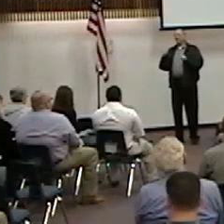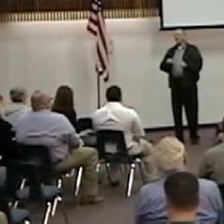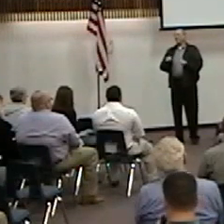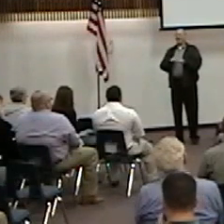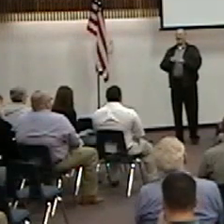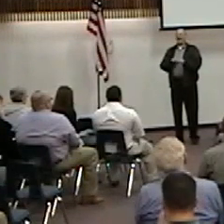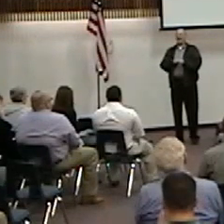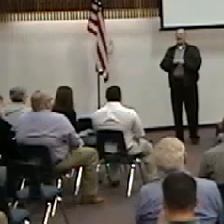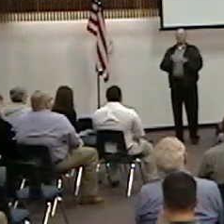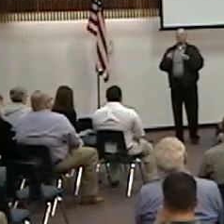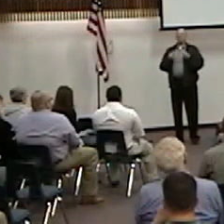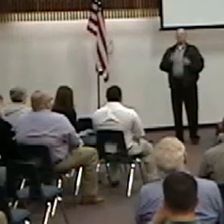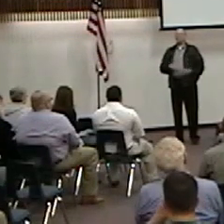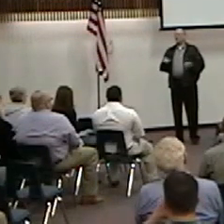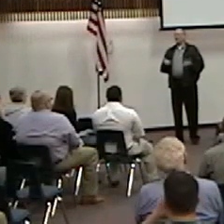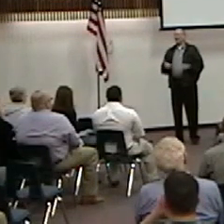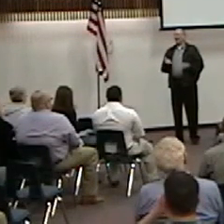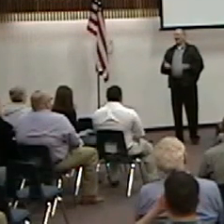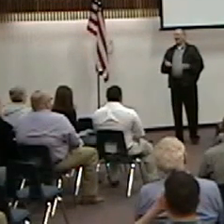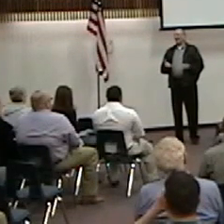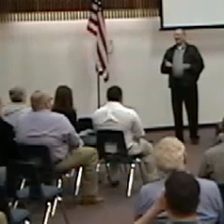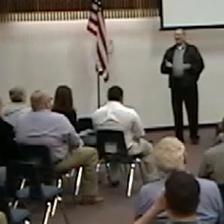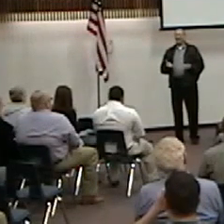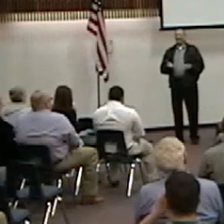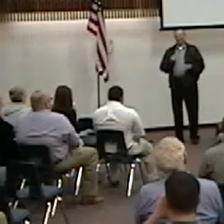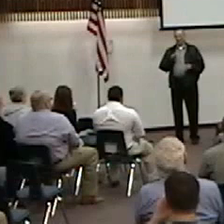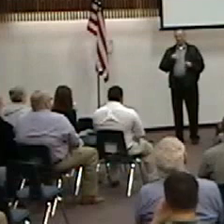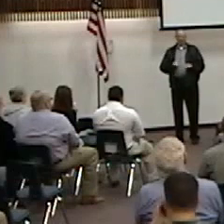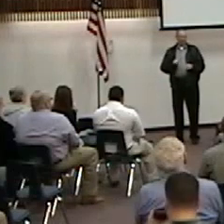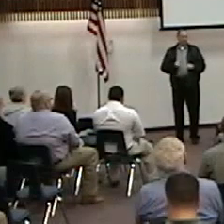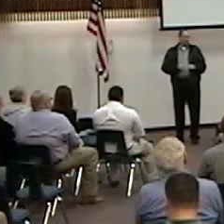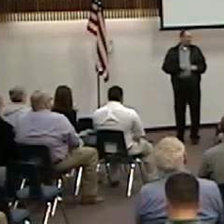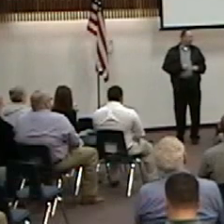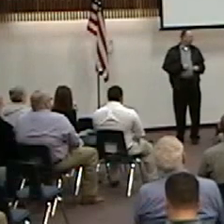a guest today, if that's possible.